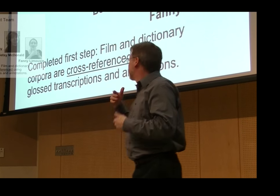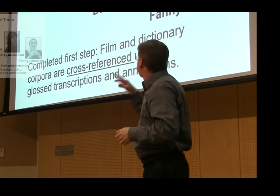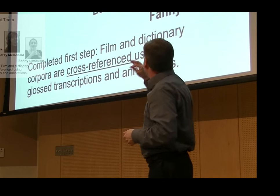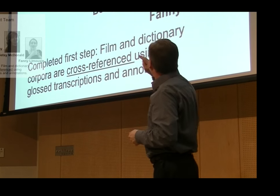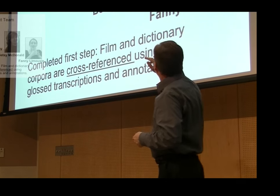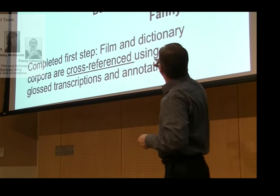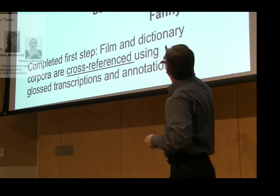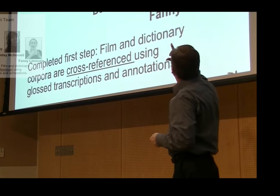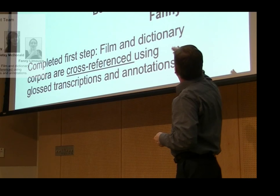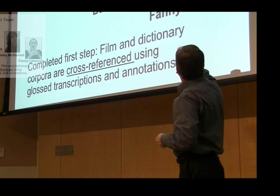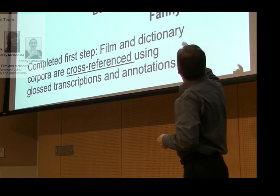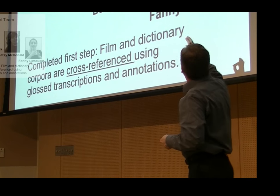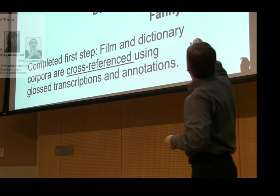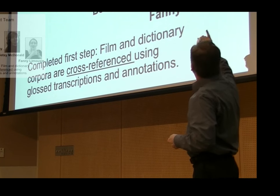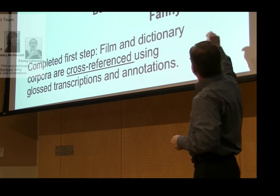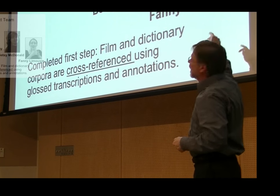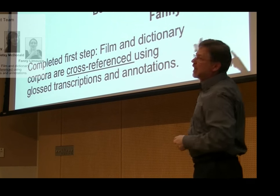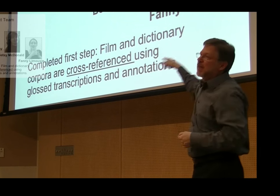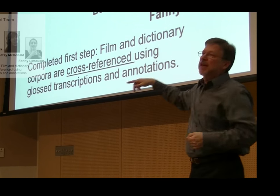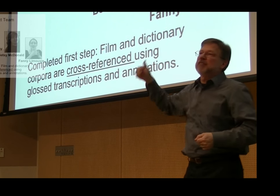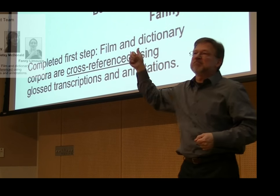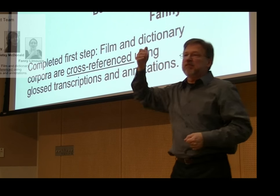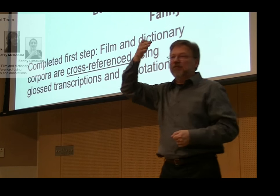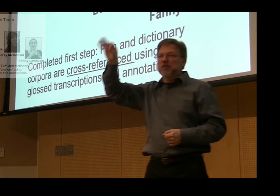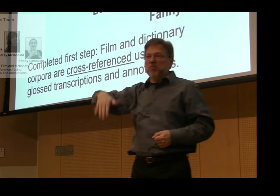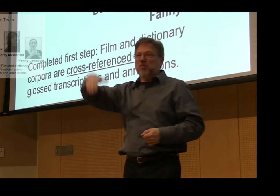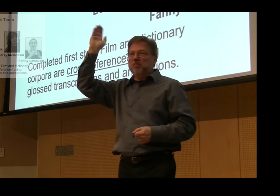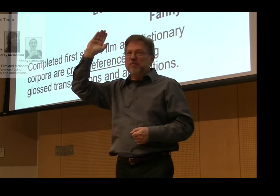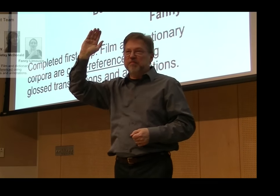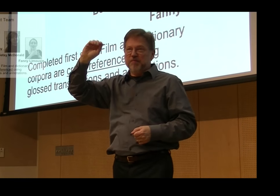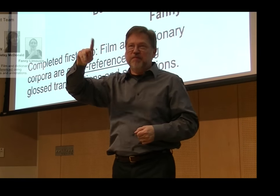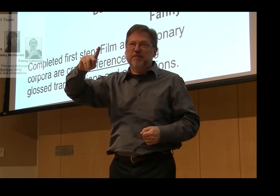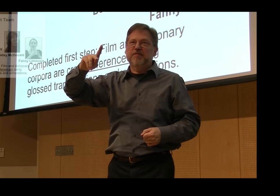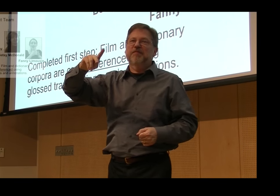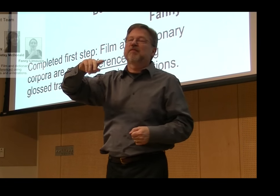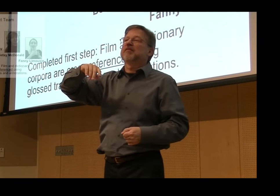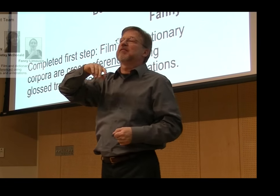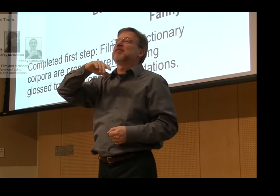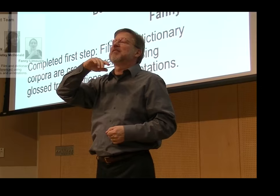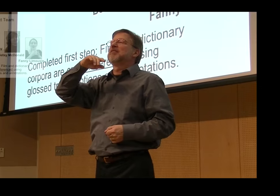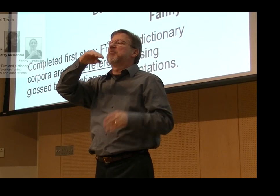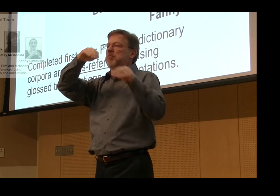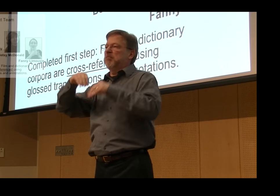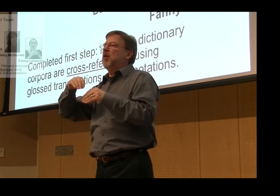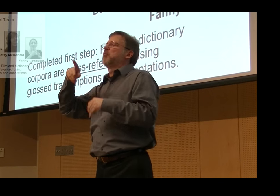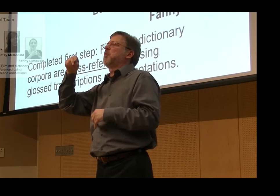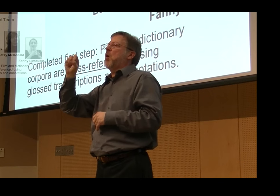research as well. Fanny Limousie from France was the one that assisted us.